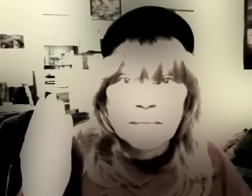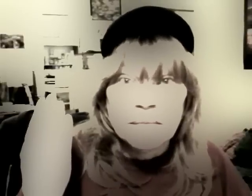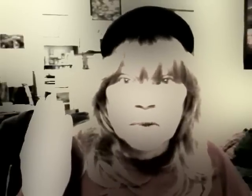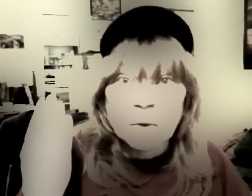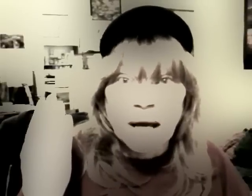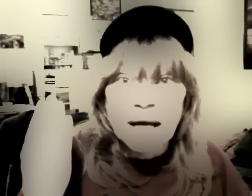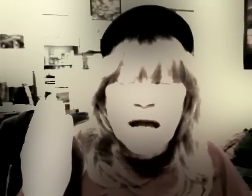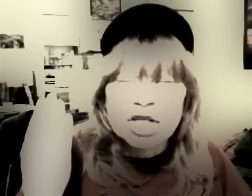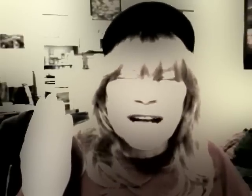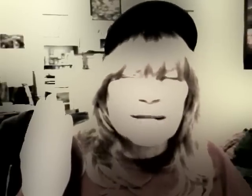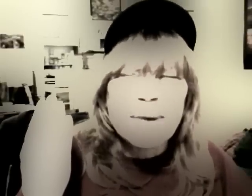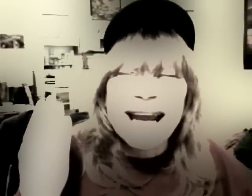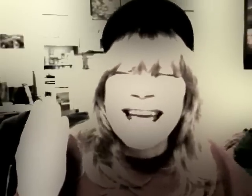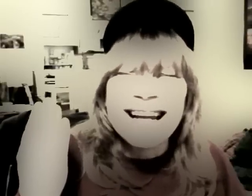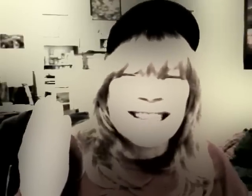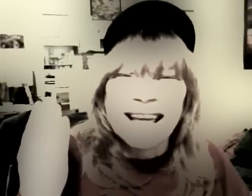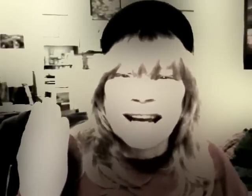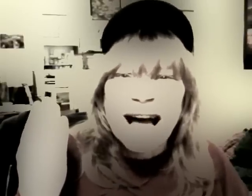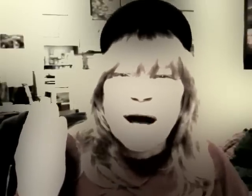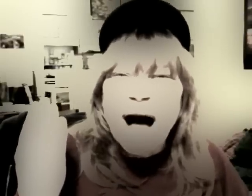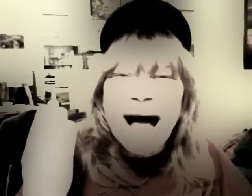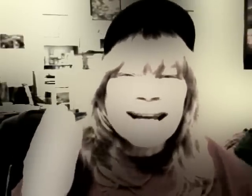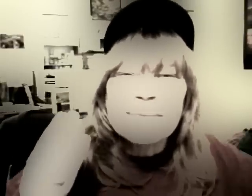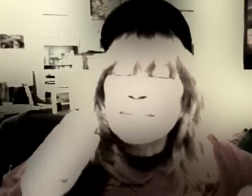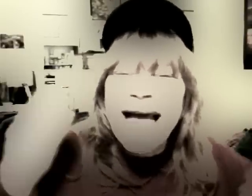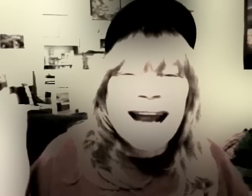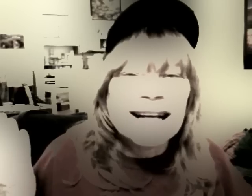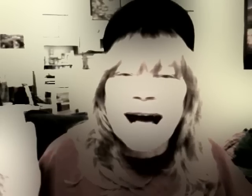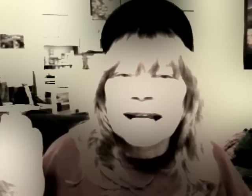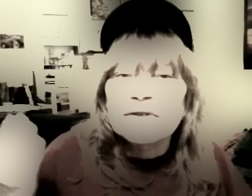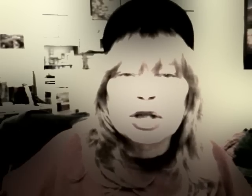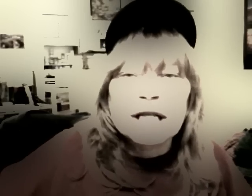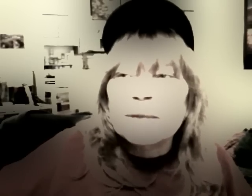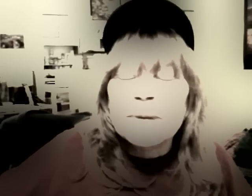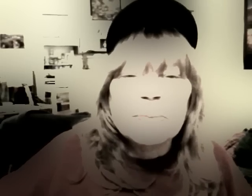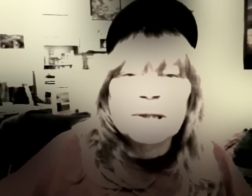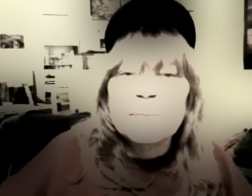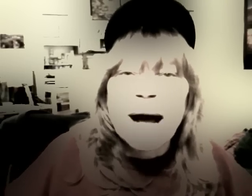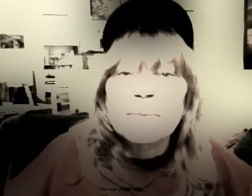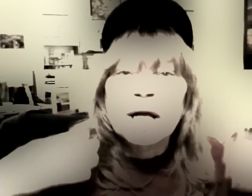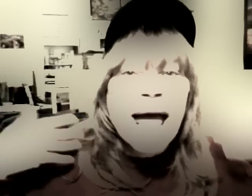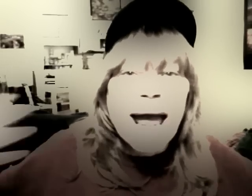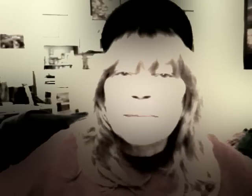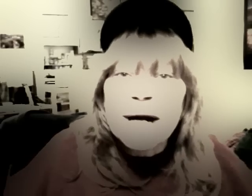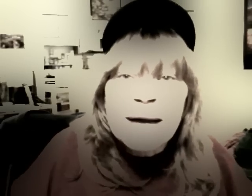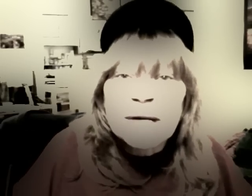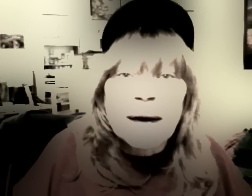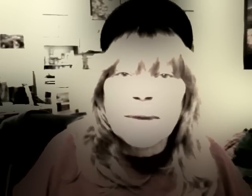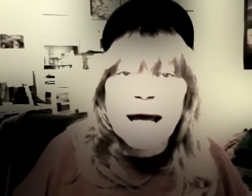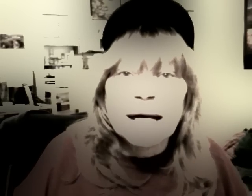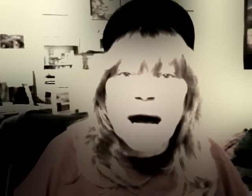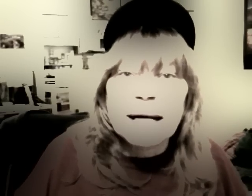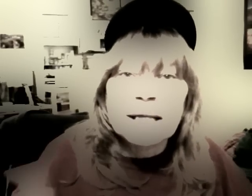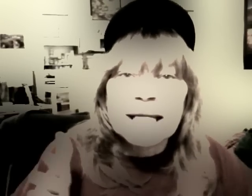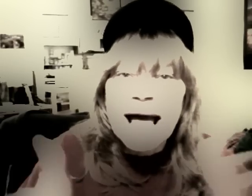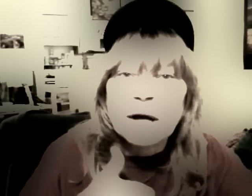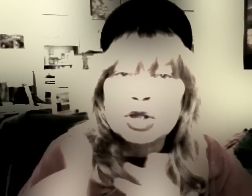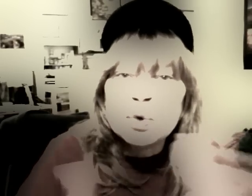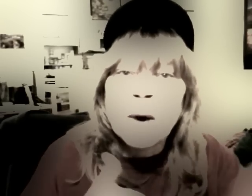Okay? Talk to him about anything. I get mad at God even. Look at the people in the Bible. Abraham got mad at God because he had a two-way,